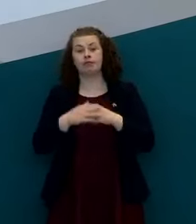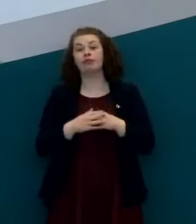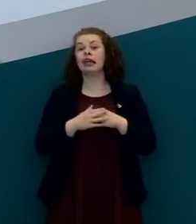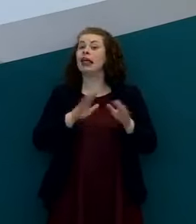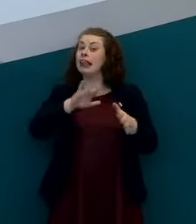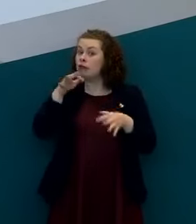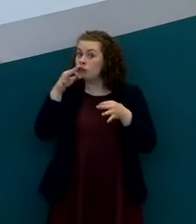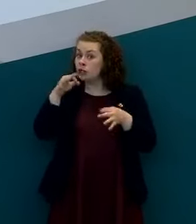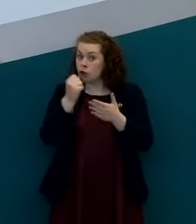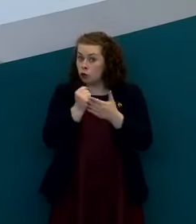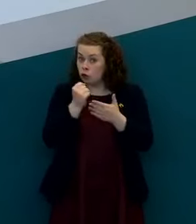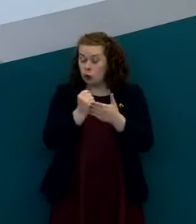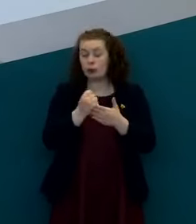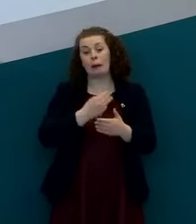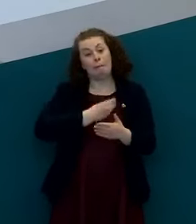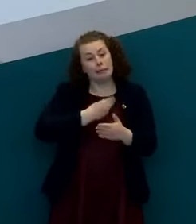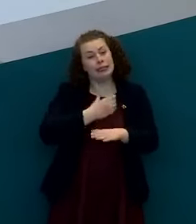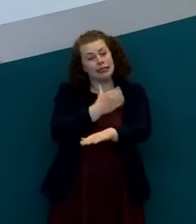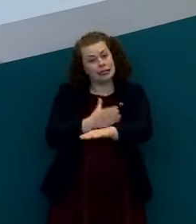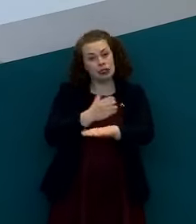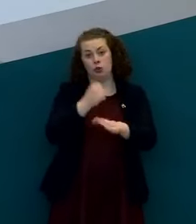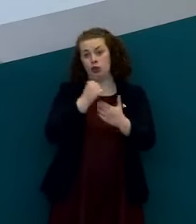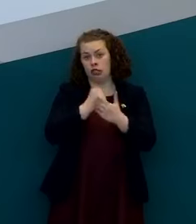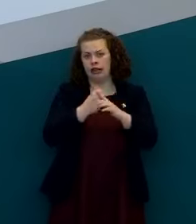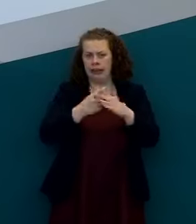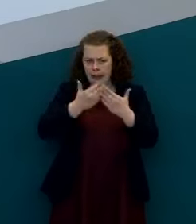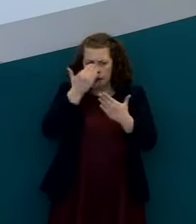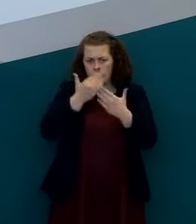students in any situation to keep studying and learning